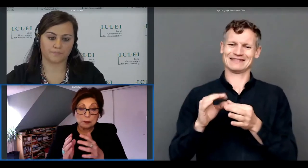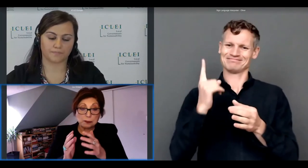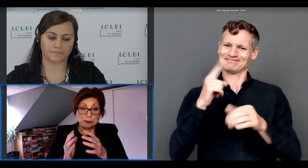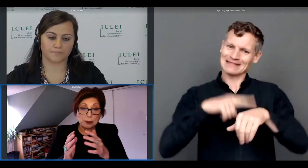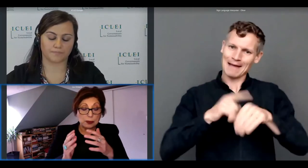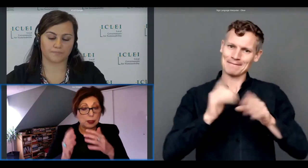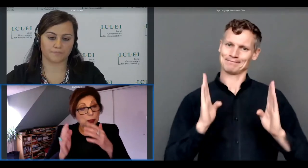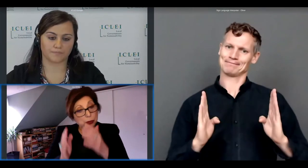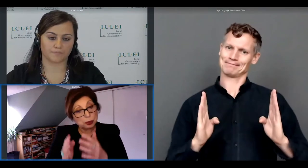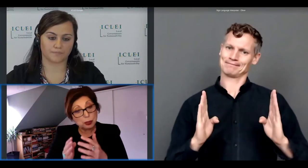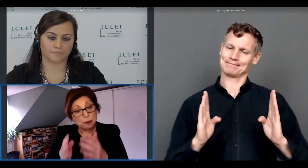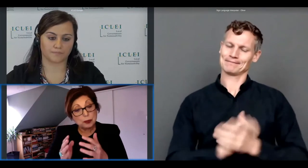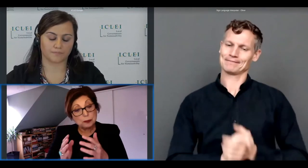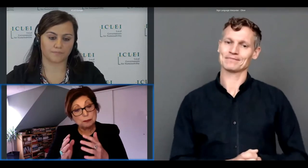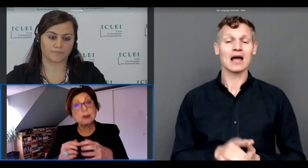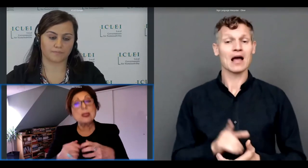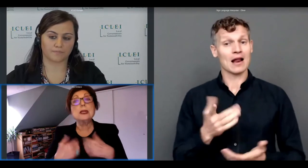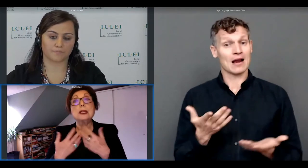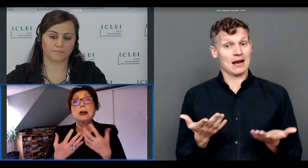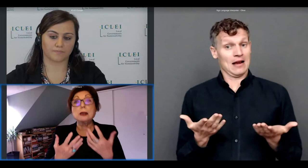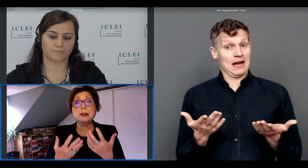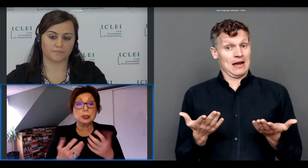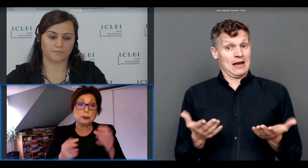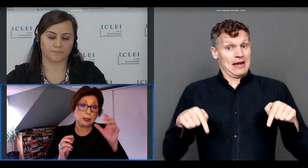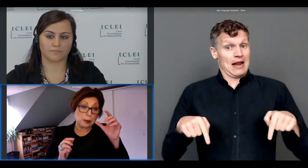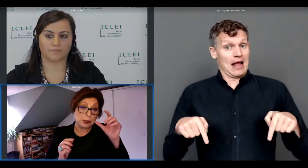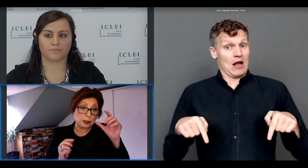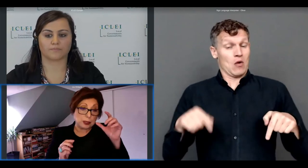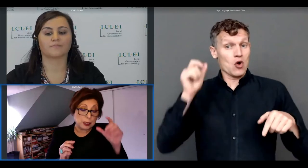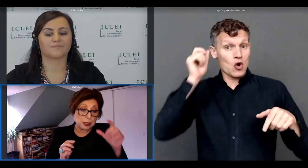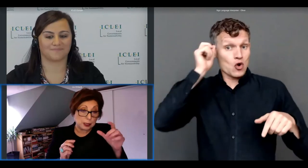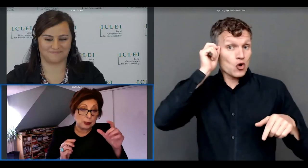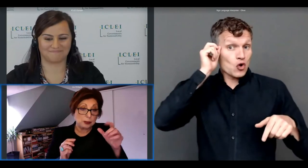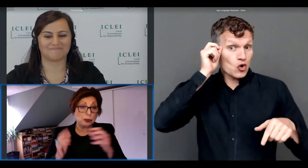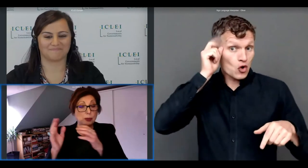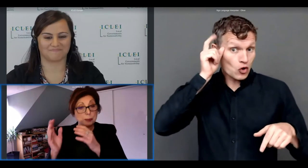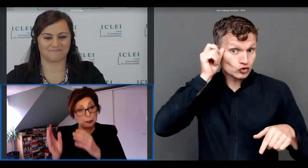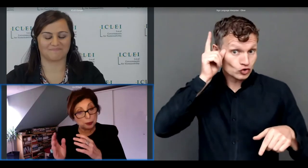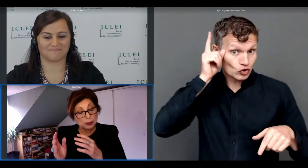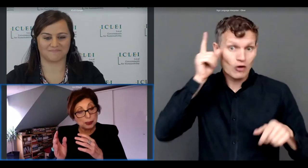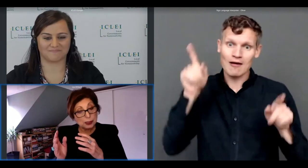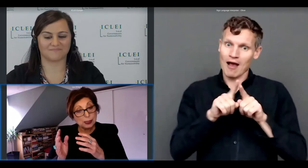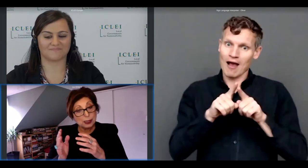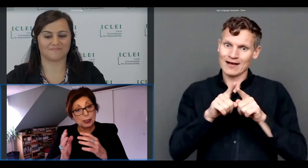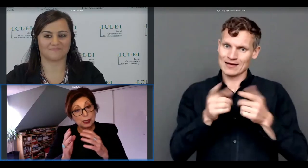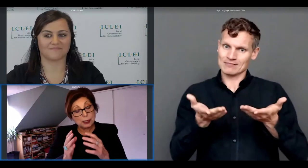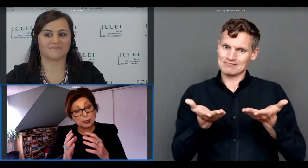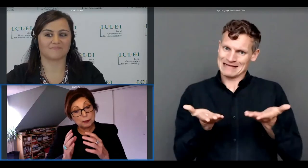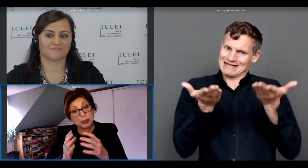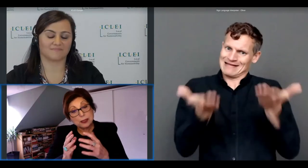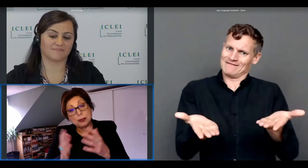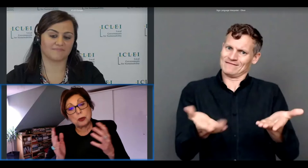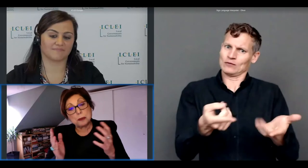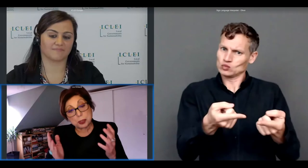the notion of bringing culture with the capital c to the people is